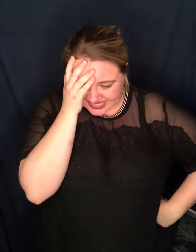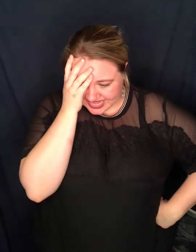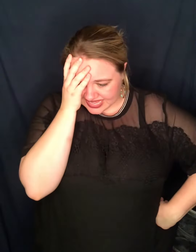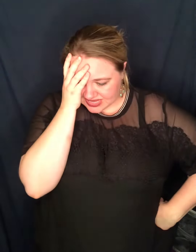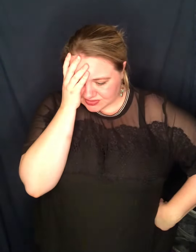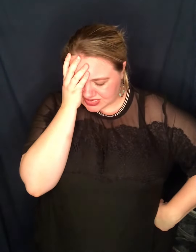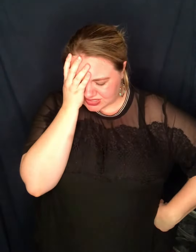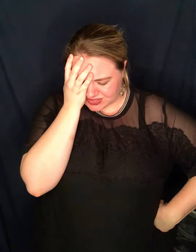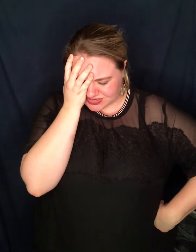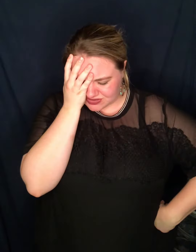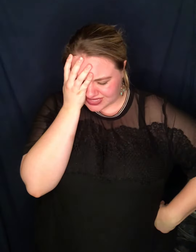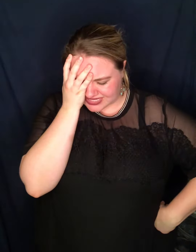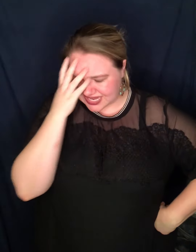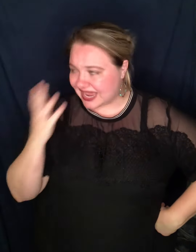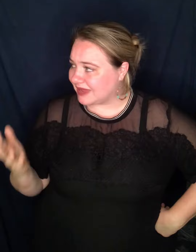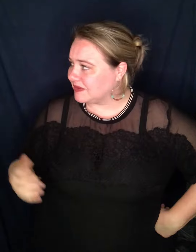I really do. I just don't think that's gonna happen.